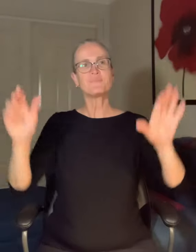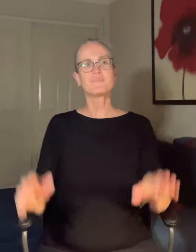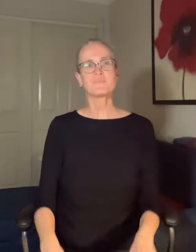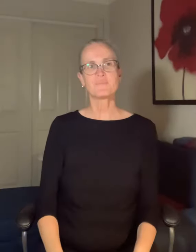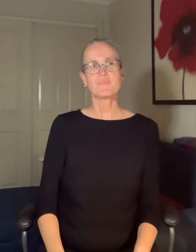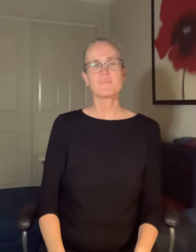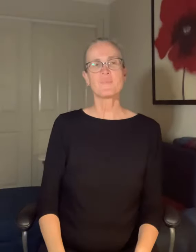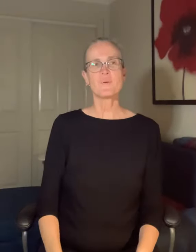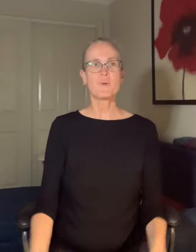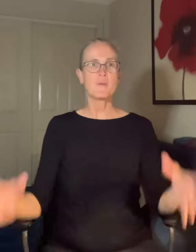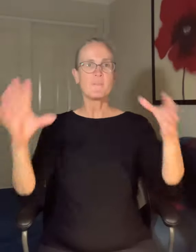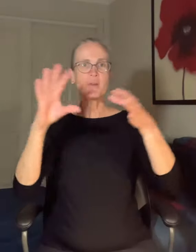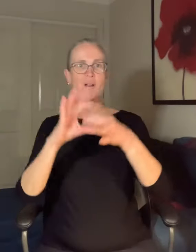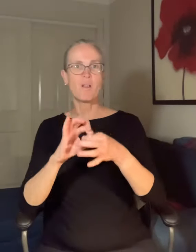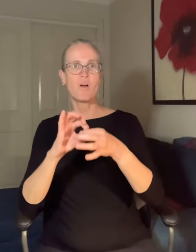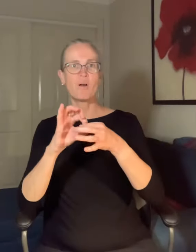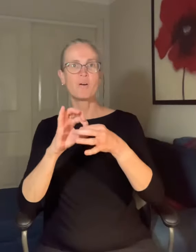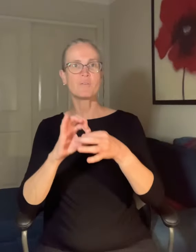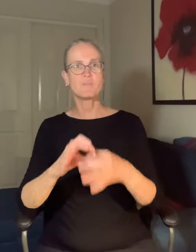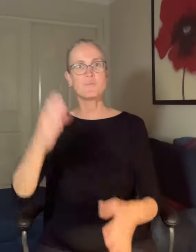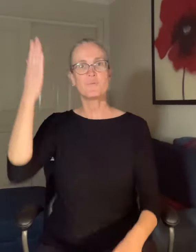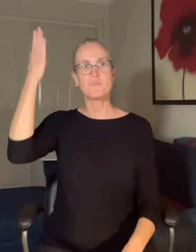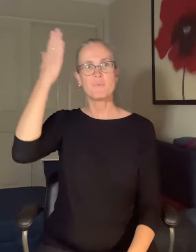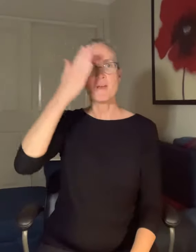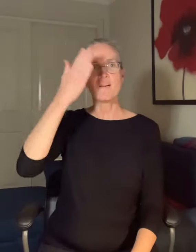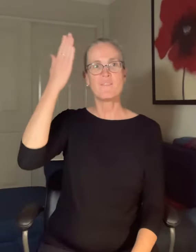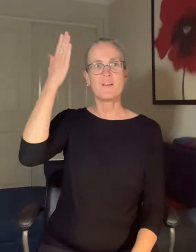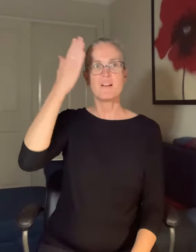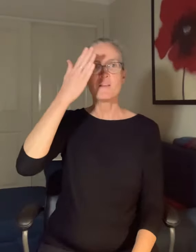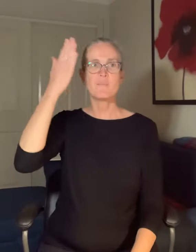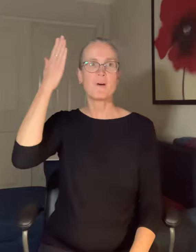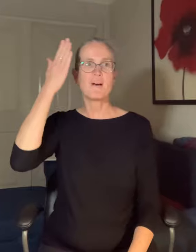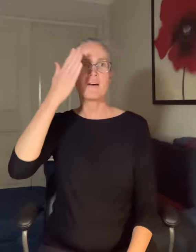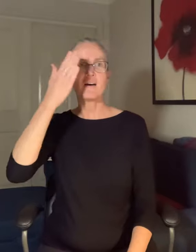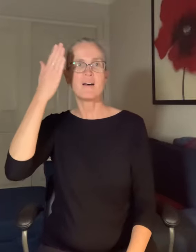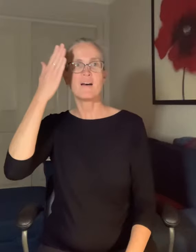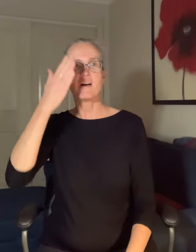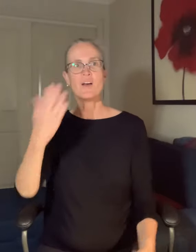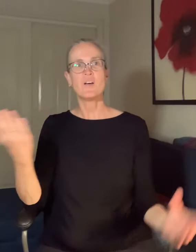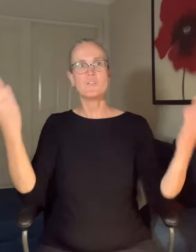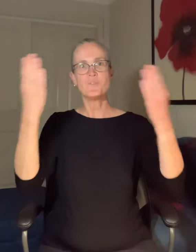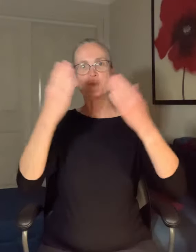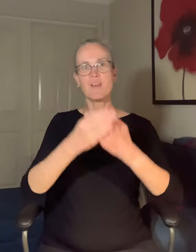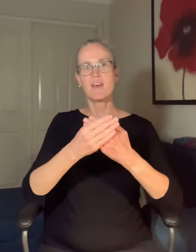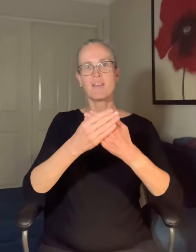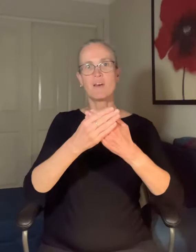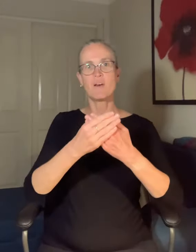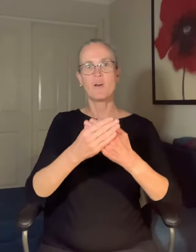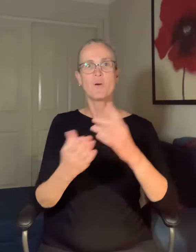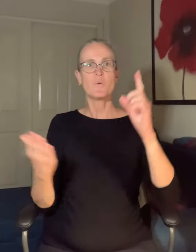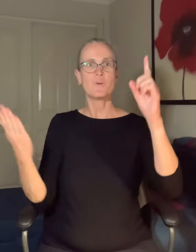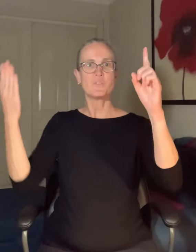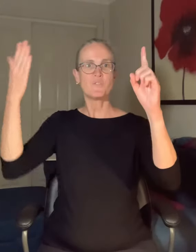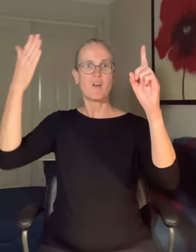we belong to Beverly Park, together we strive